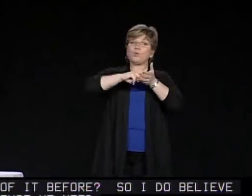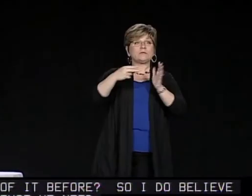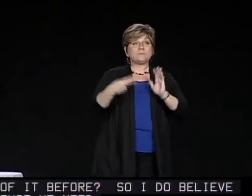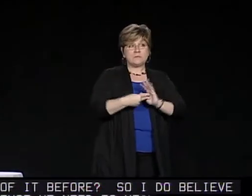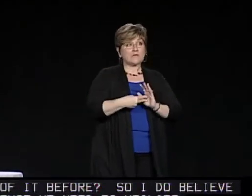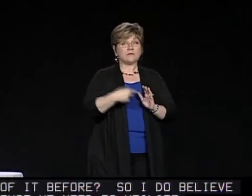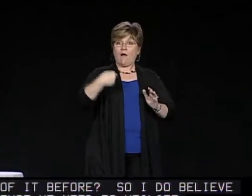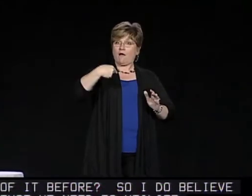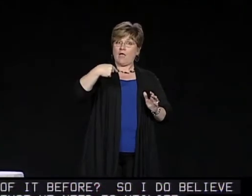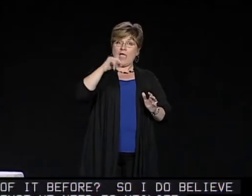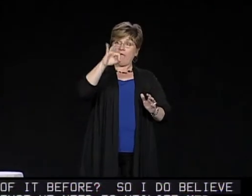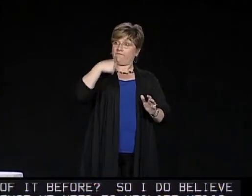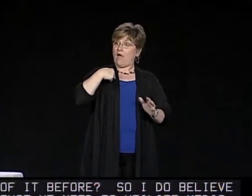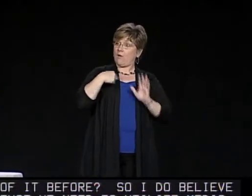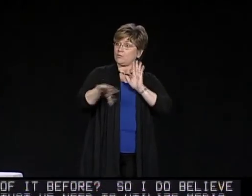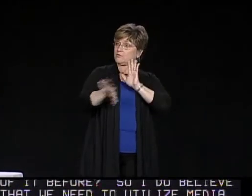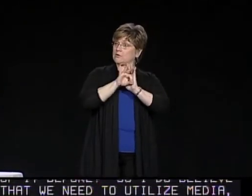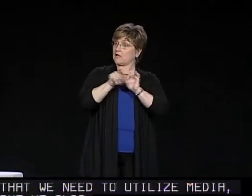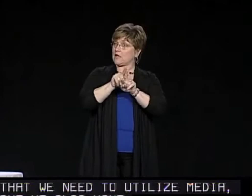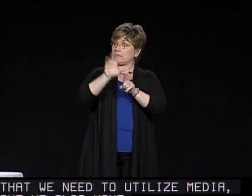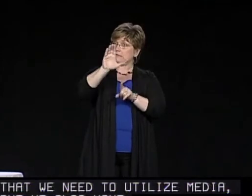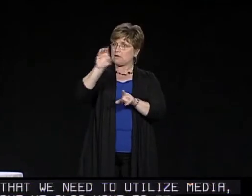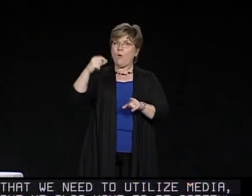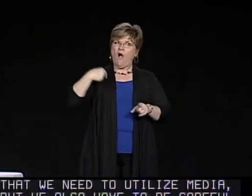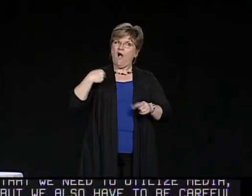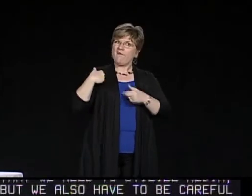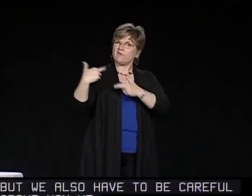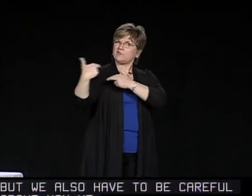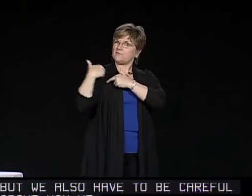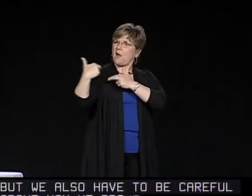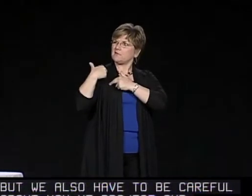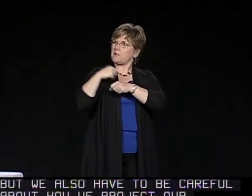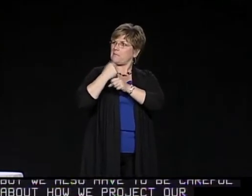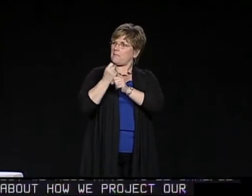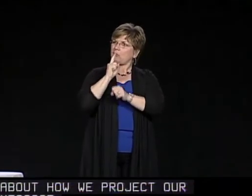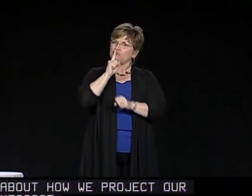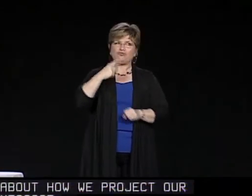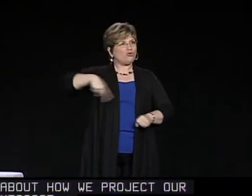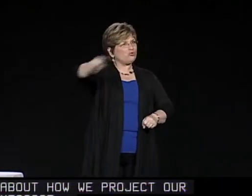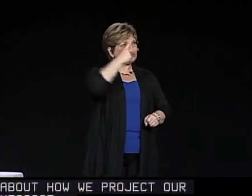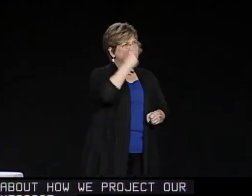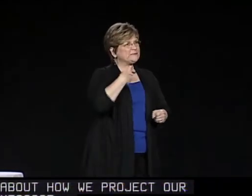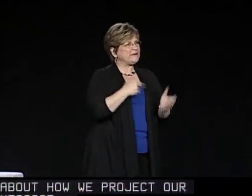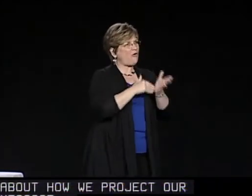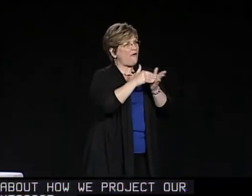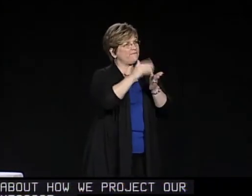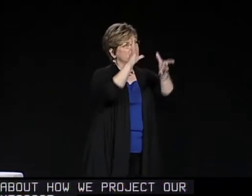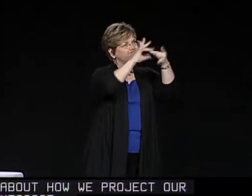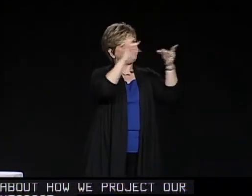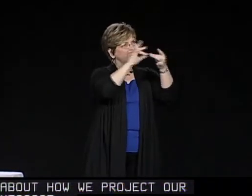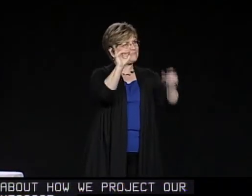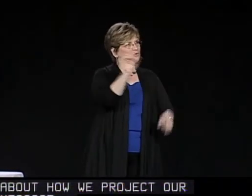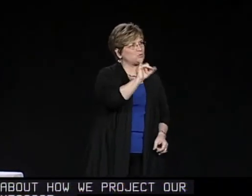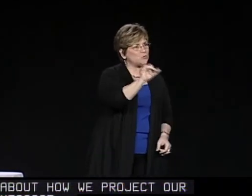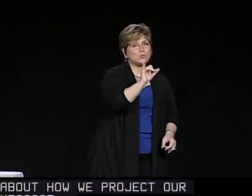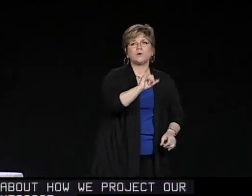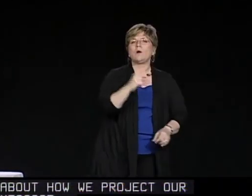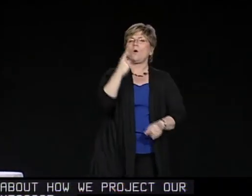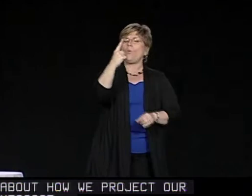also have to be careful about how we project our message. And I realize as the CEO, I would be responsible for